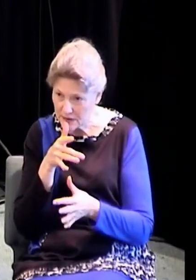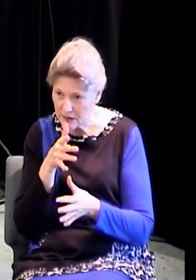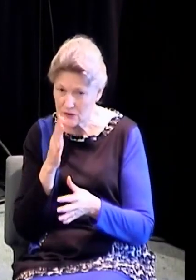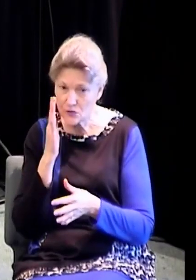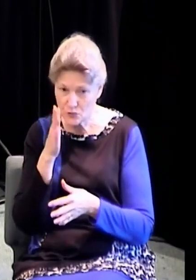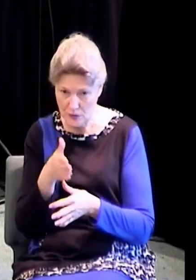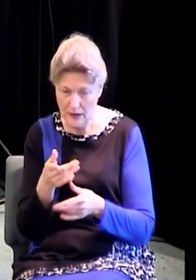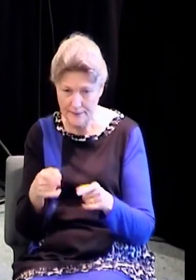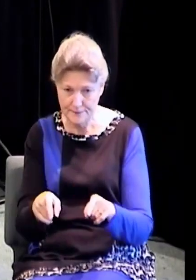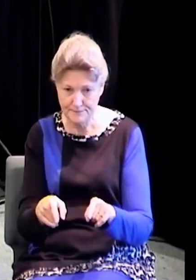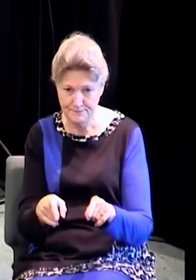changed. What about Peter?